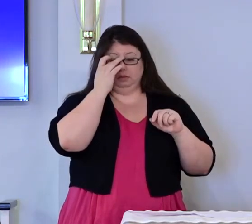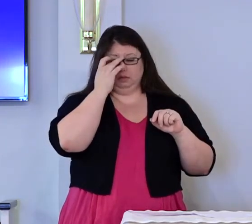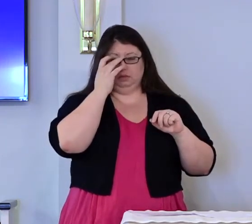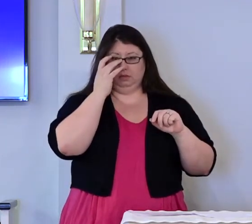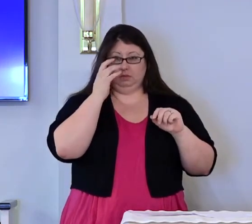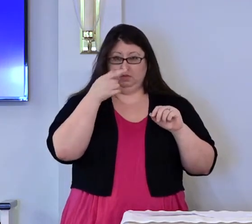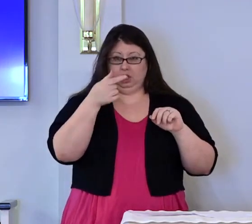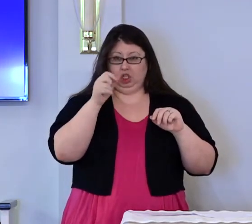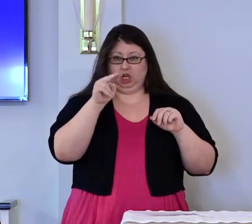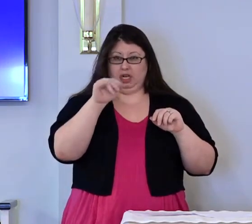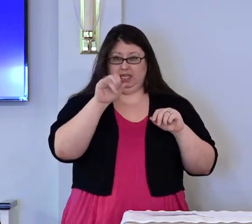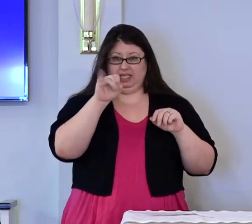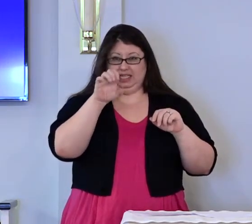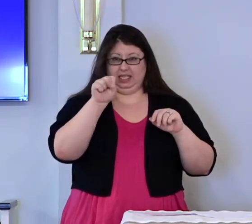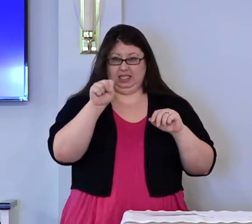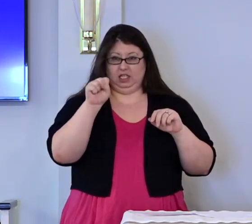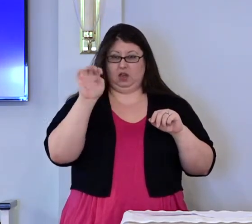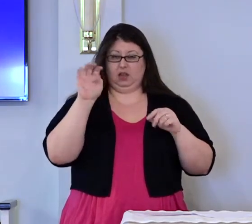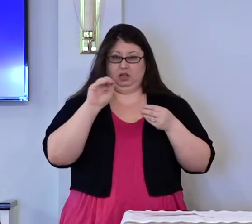Genesis 4.